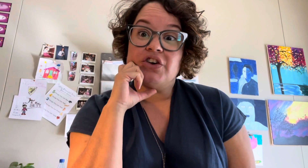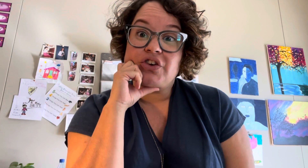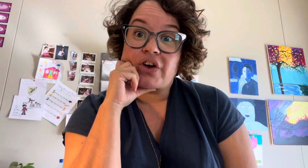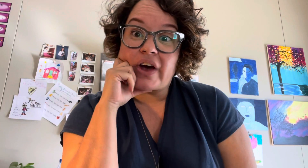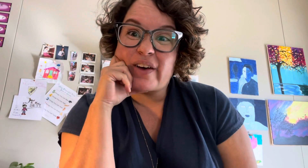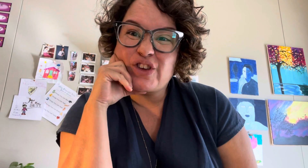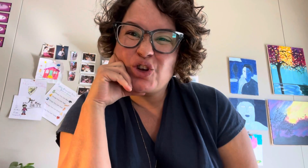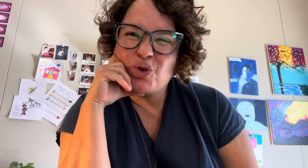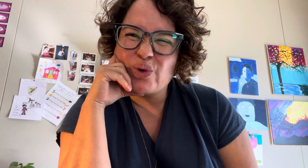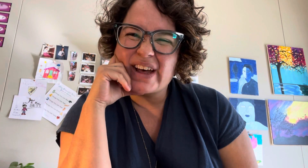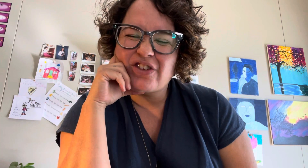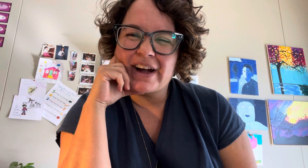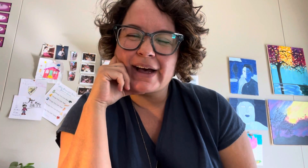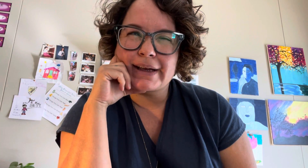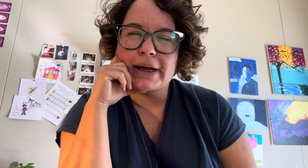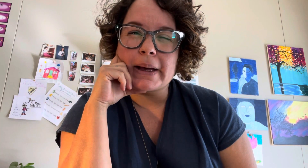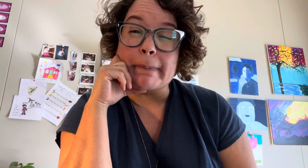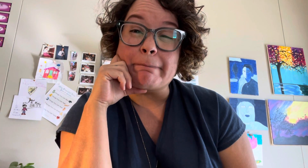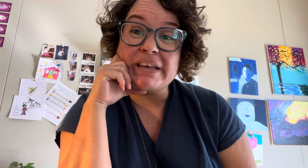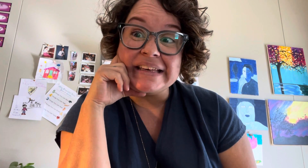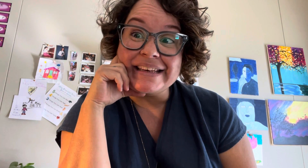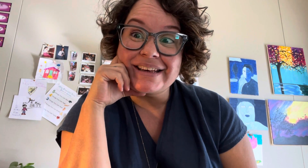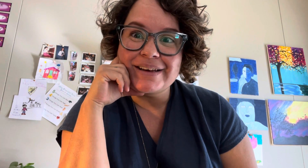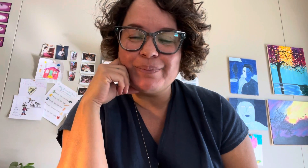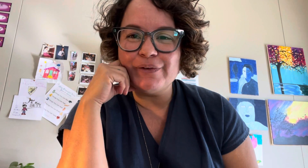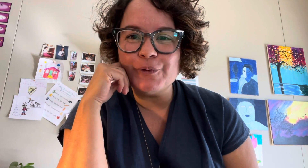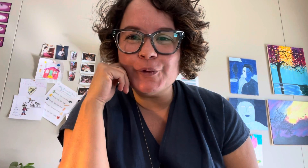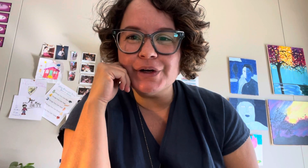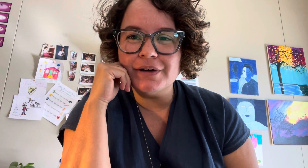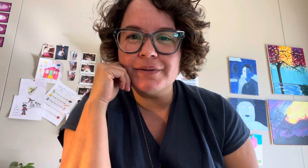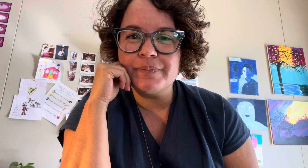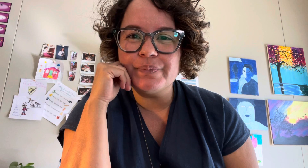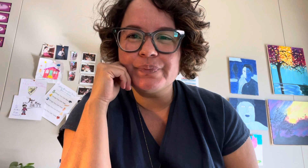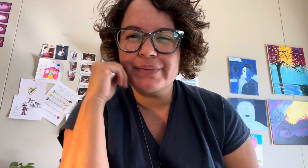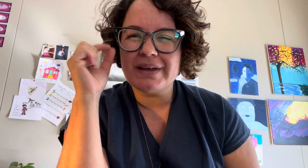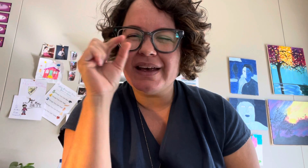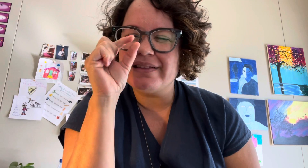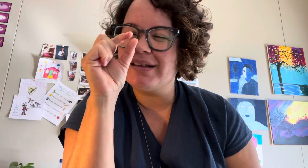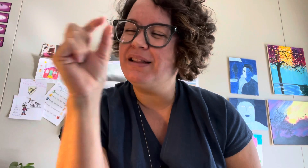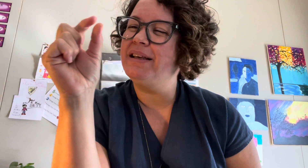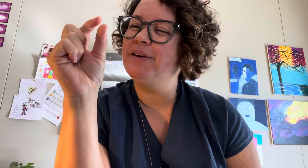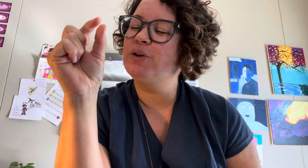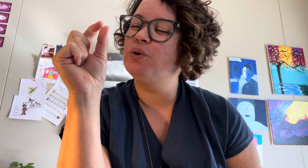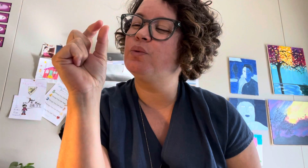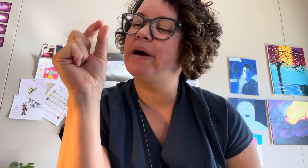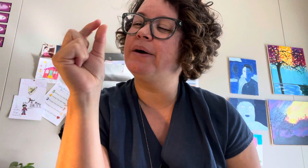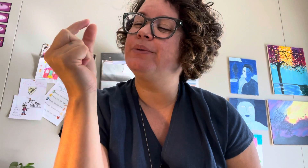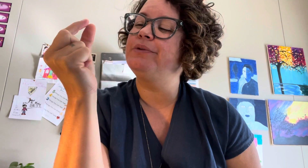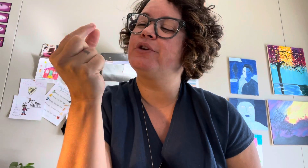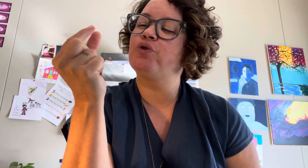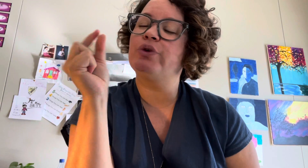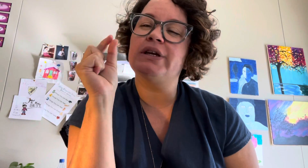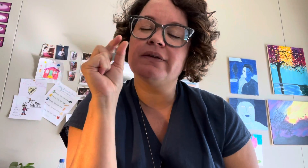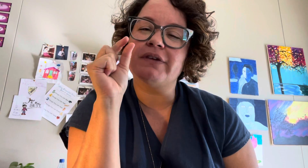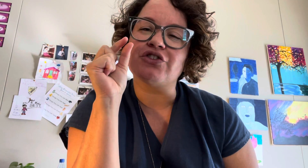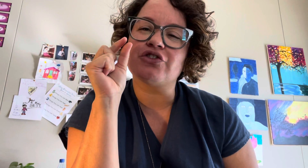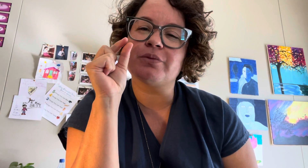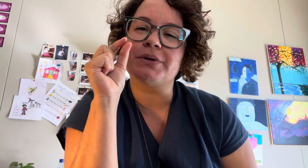Have you ever had a pea before? It's a little round green vegetable